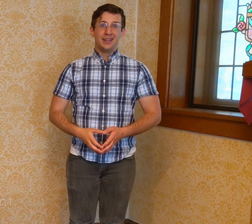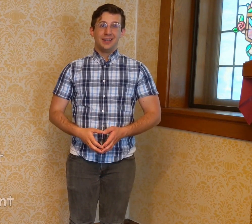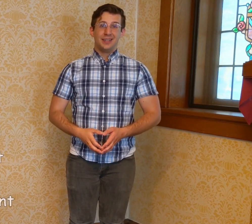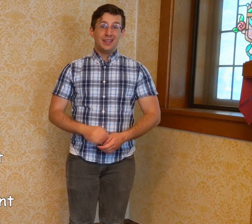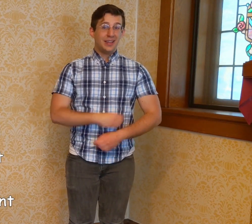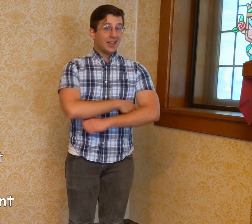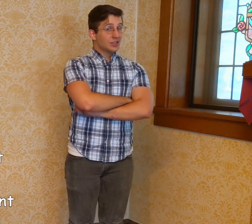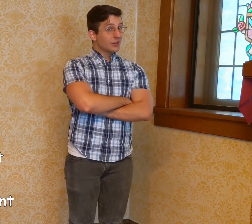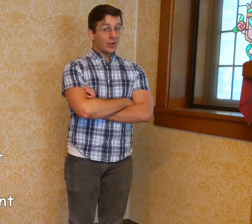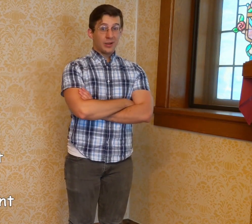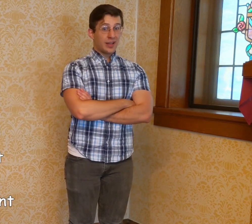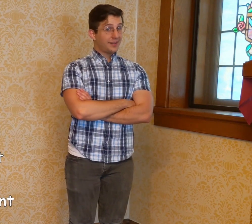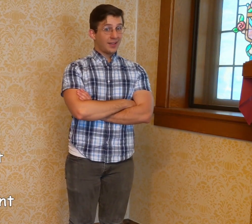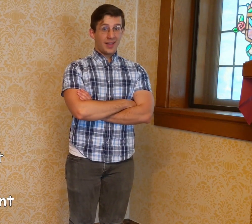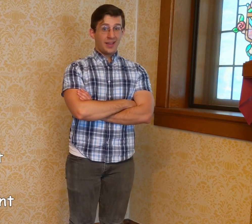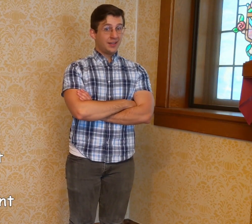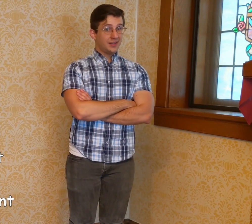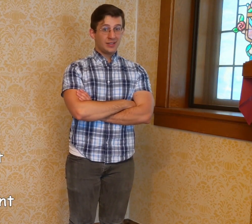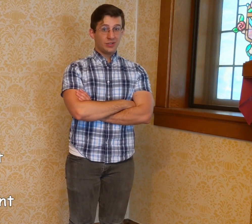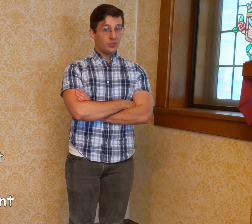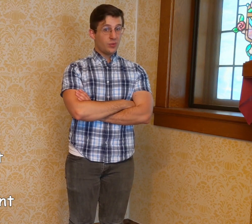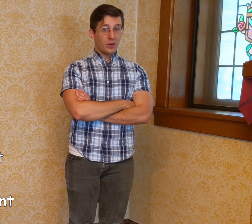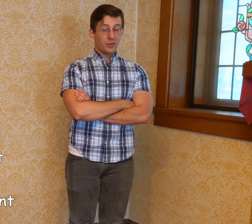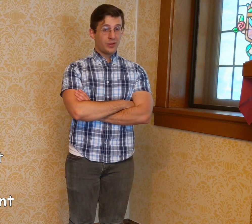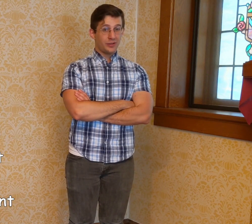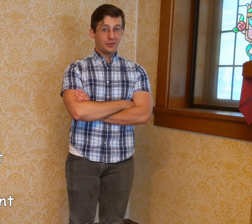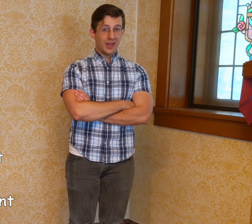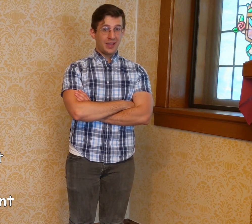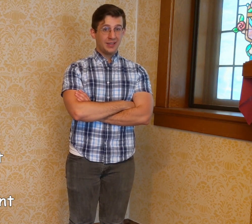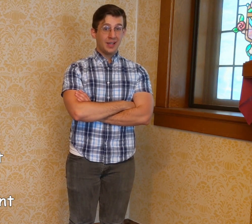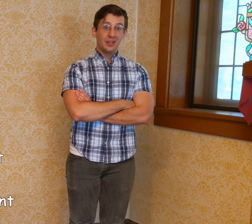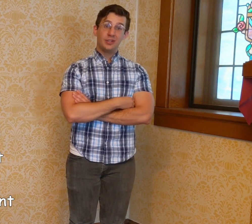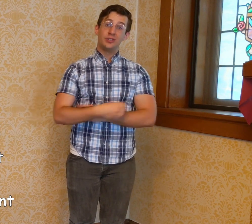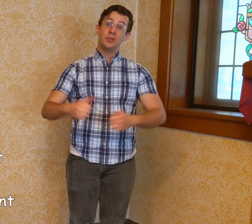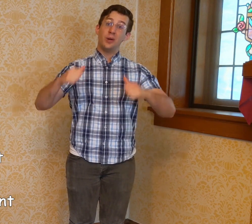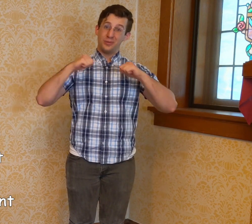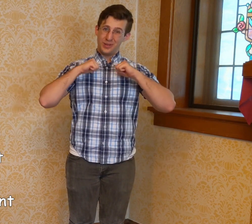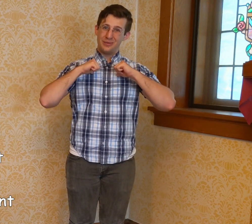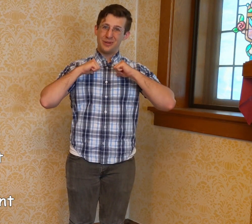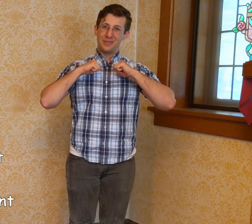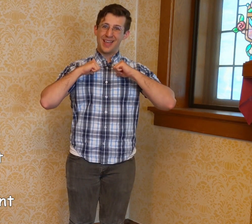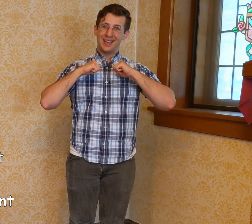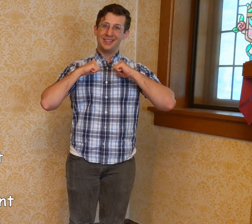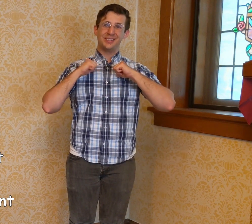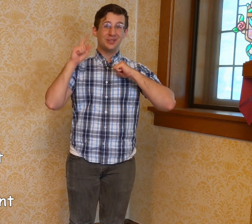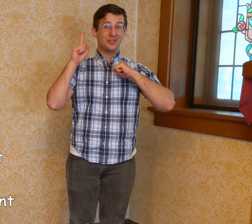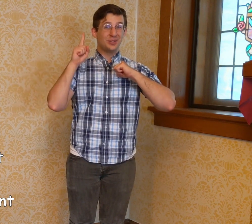The angels are not sent into our world of pain, to do what we were meant to do